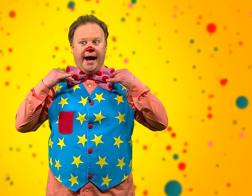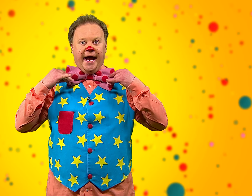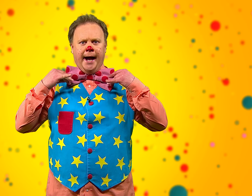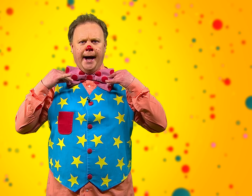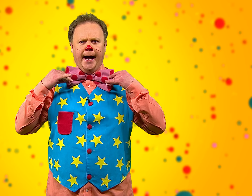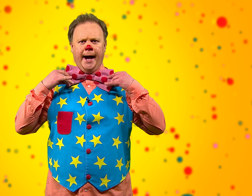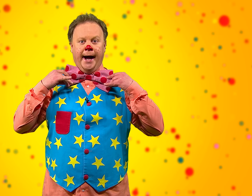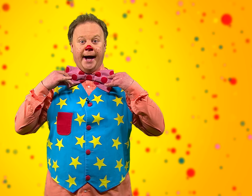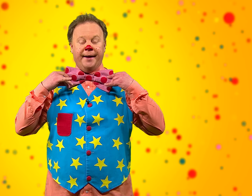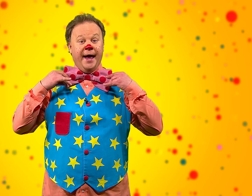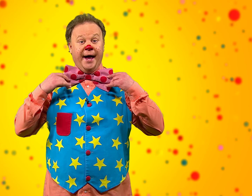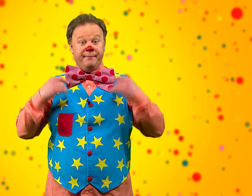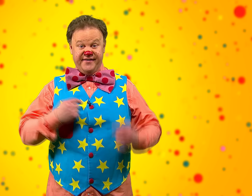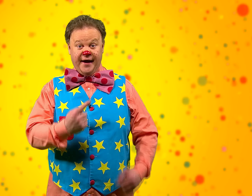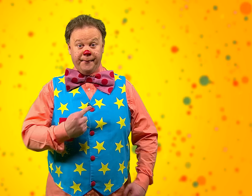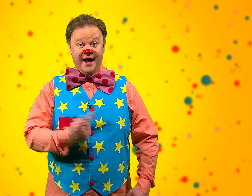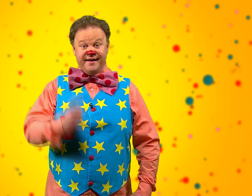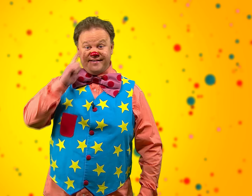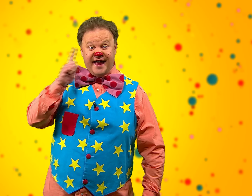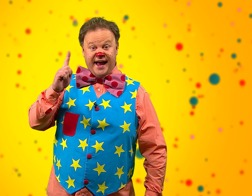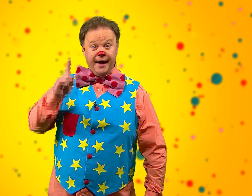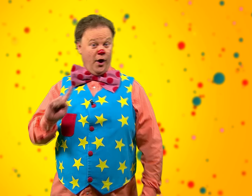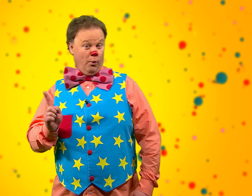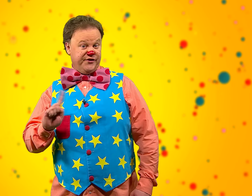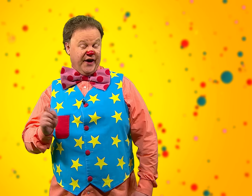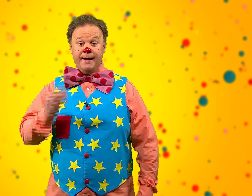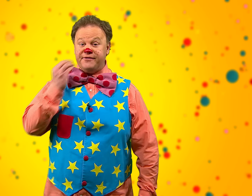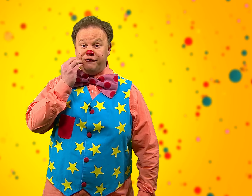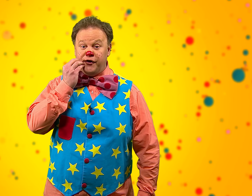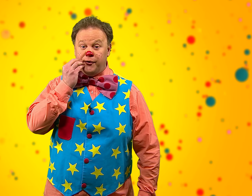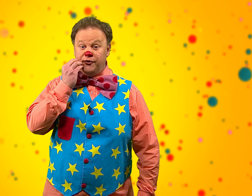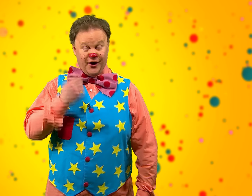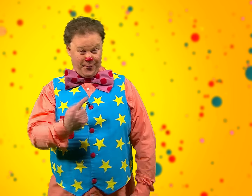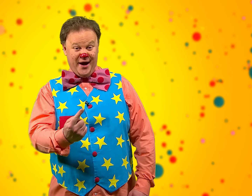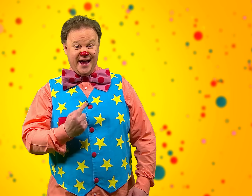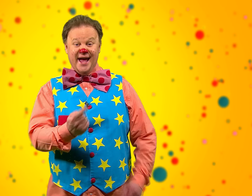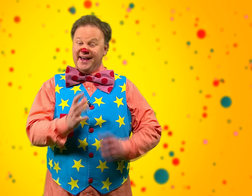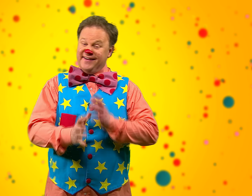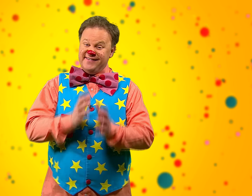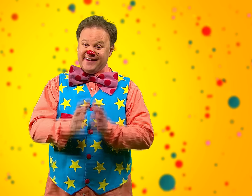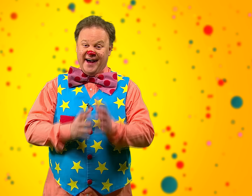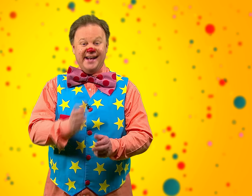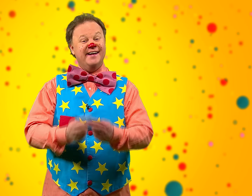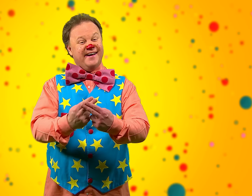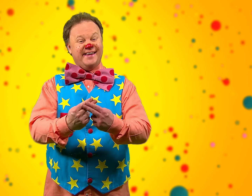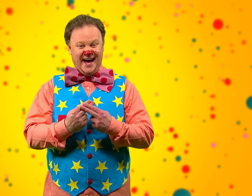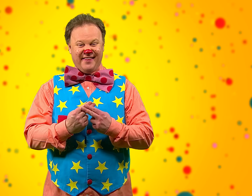Urgh! Shall we see what types of food we can sign together!